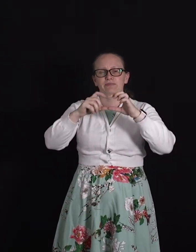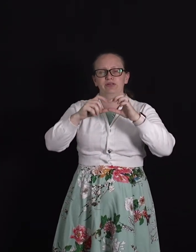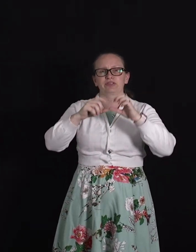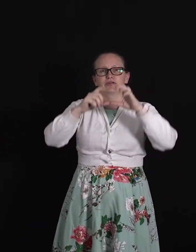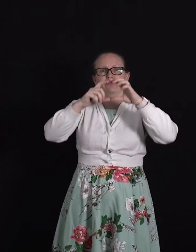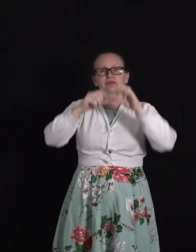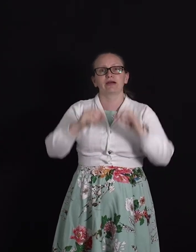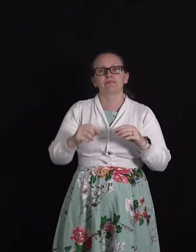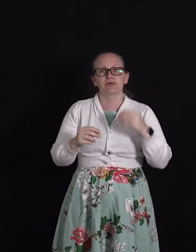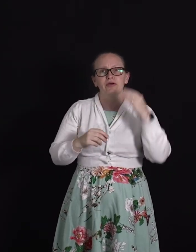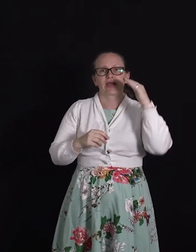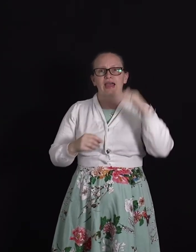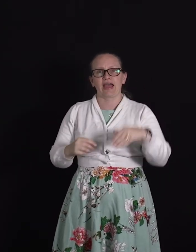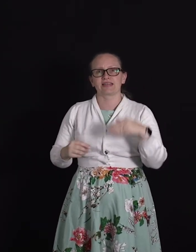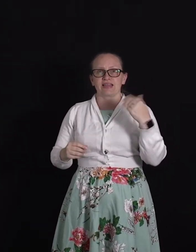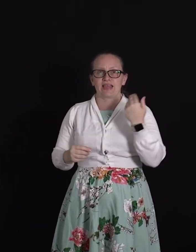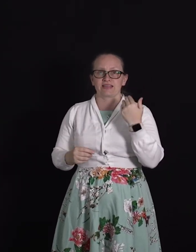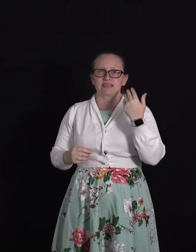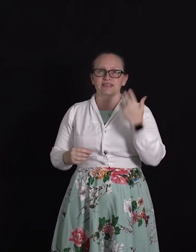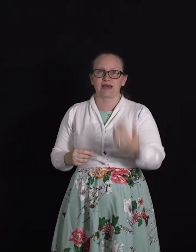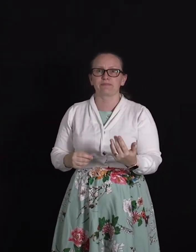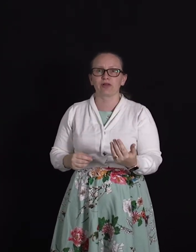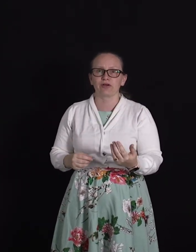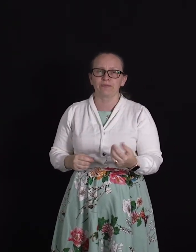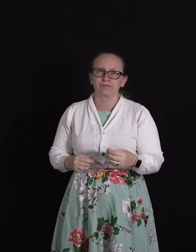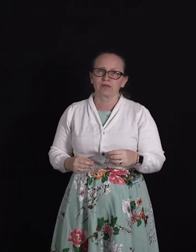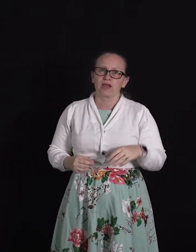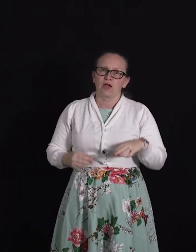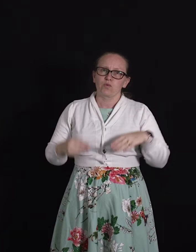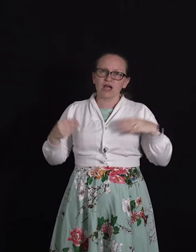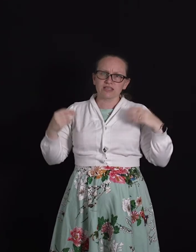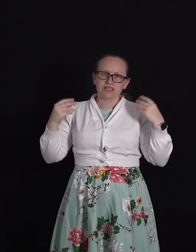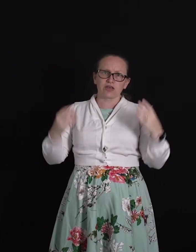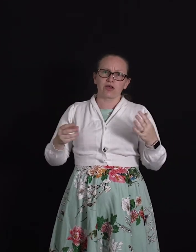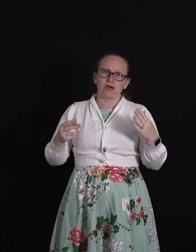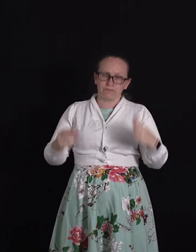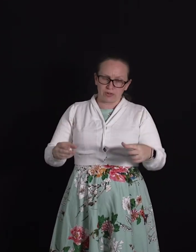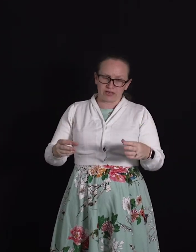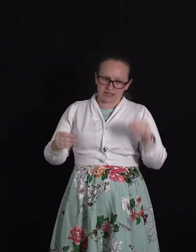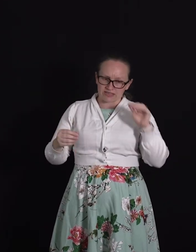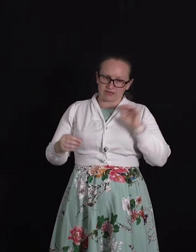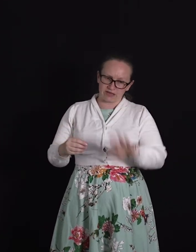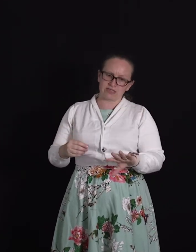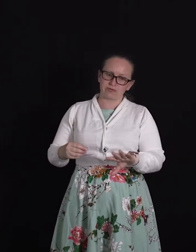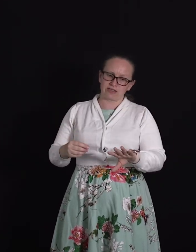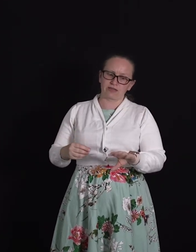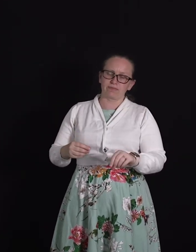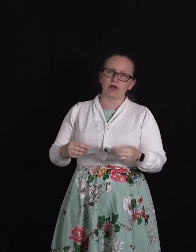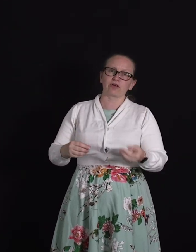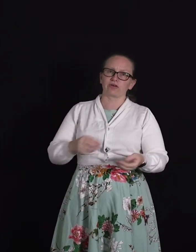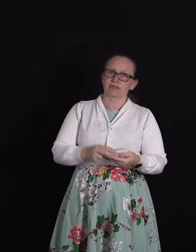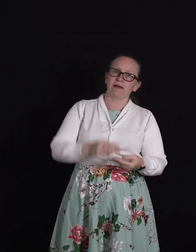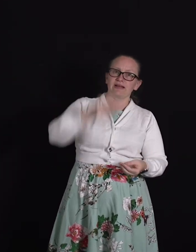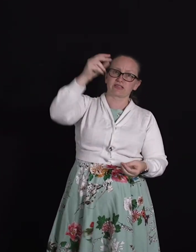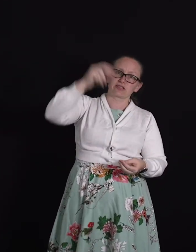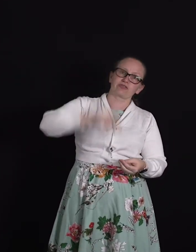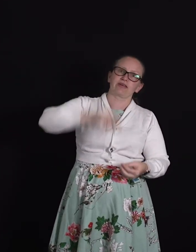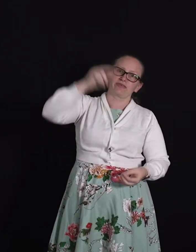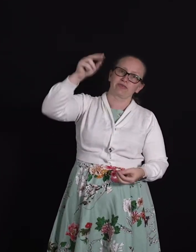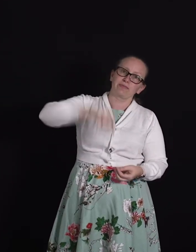bullet will crumple as it enters that block. Once the bullet is at rest within the block or it's passed straight through the